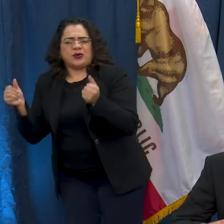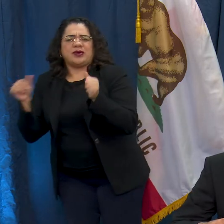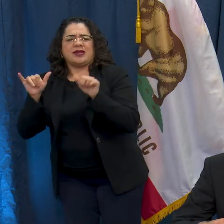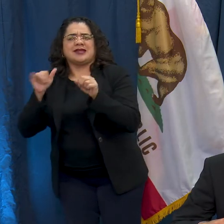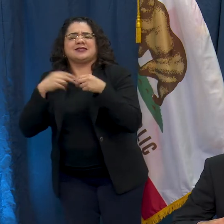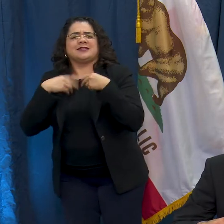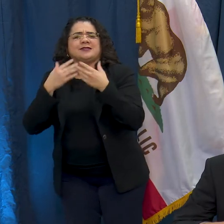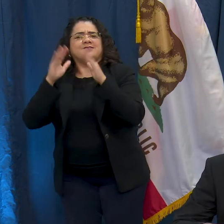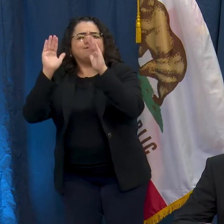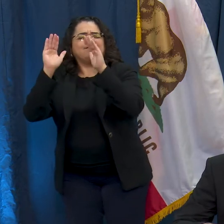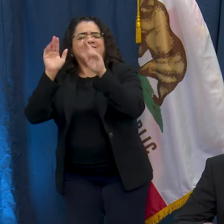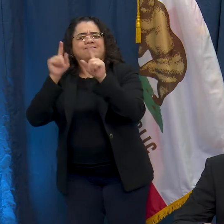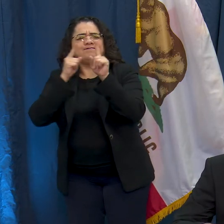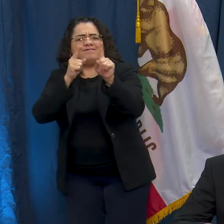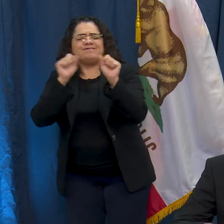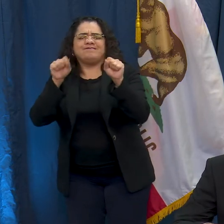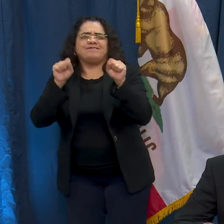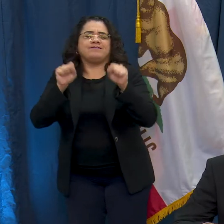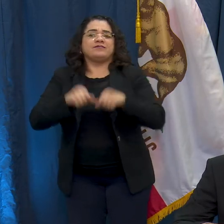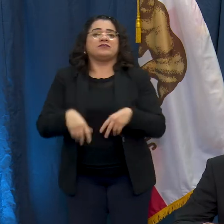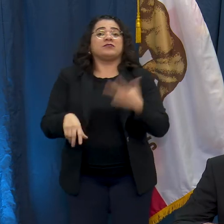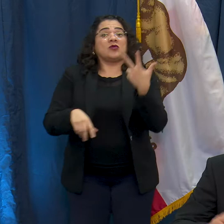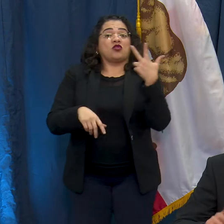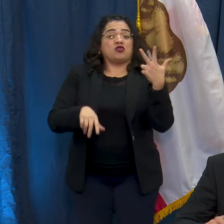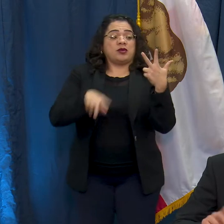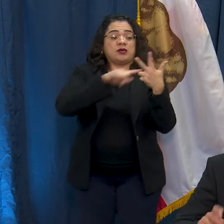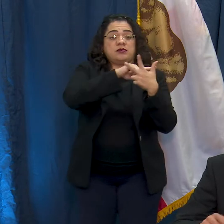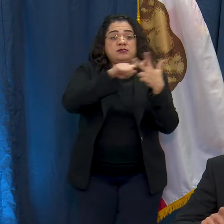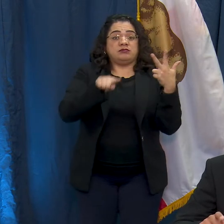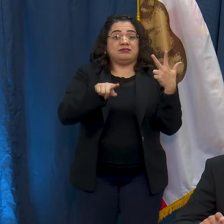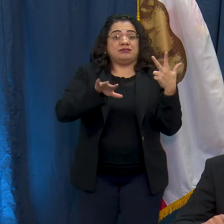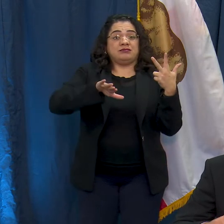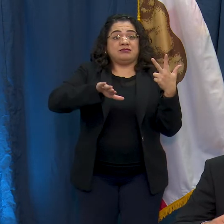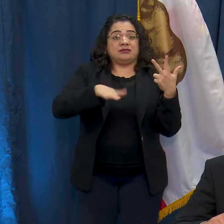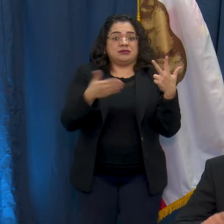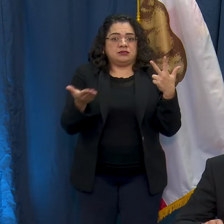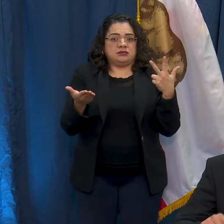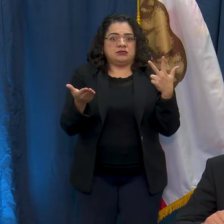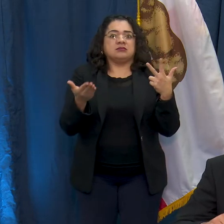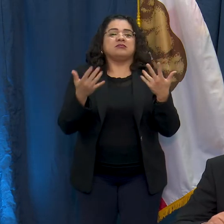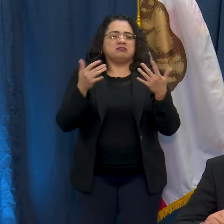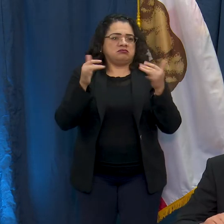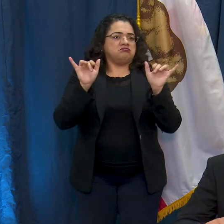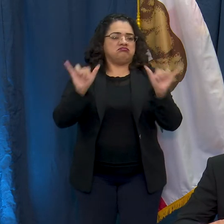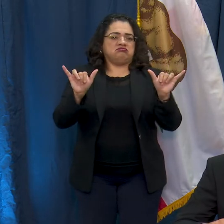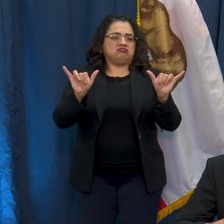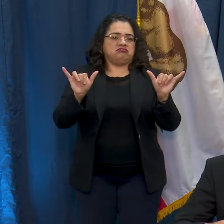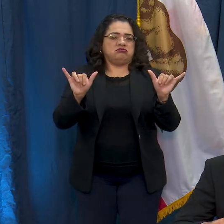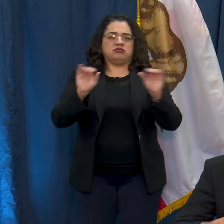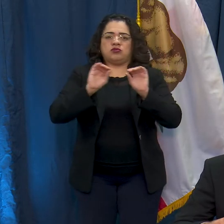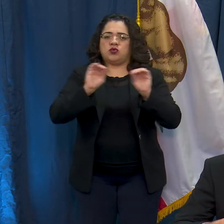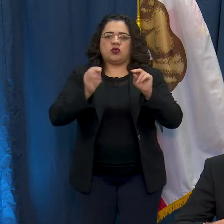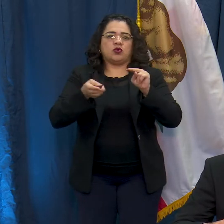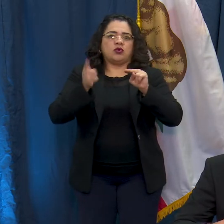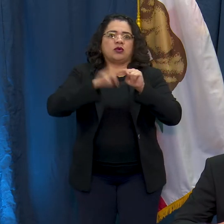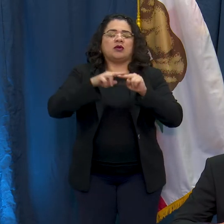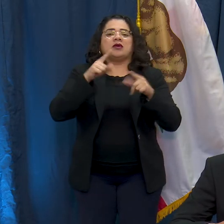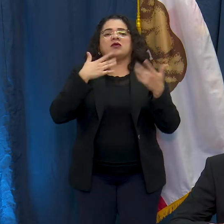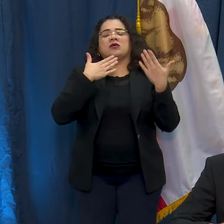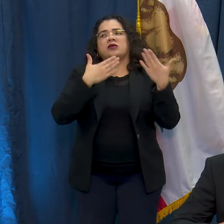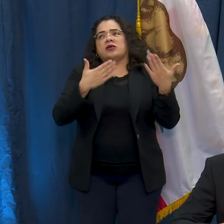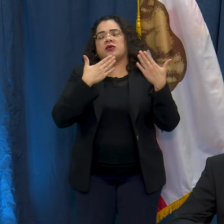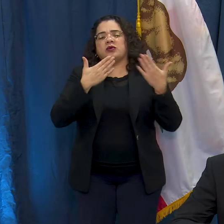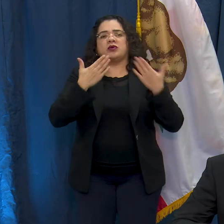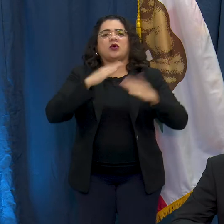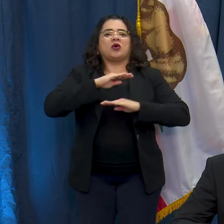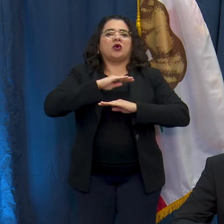have the three deaths that we discussed. That number has not gone up since we last reported it. Very grateful for that. We